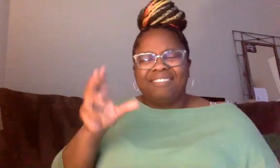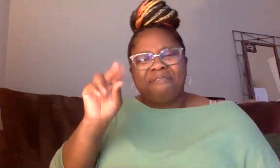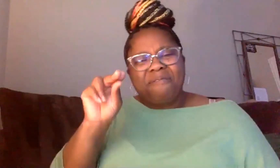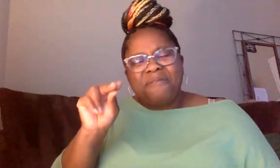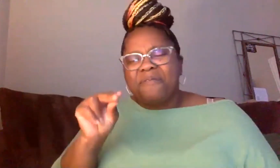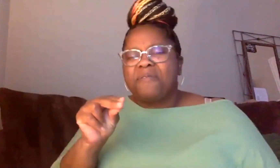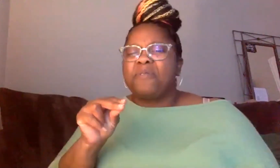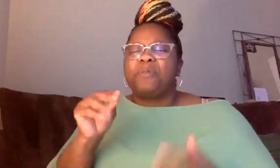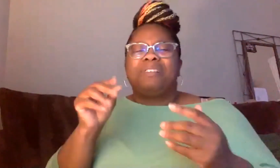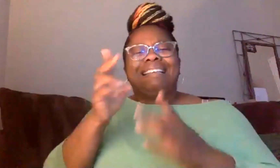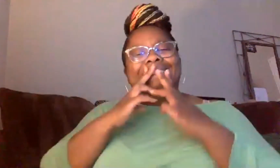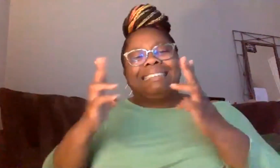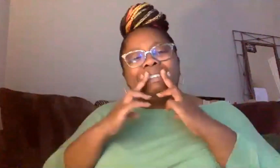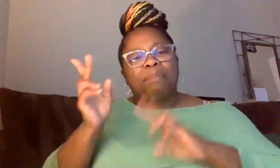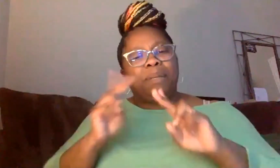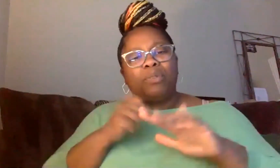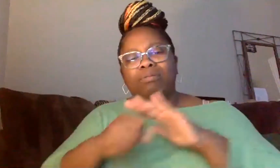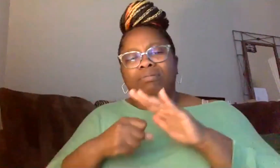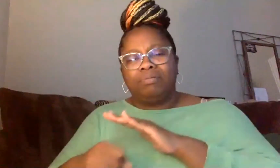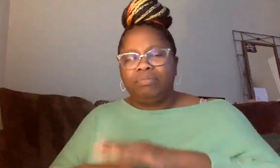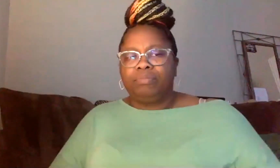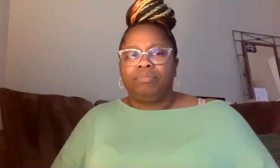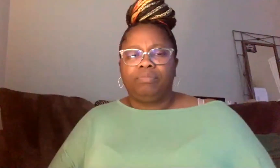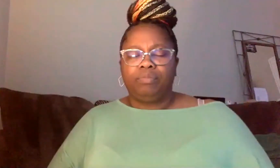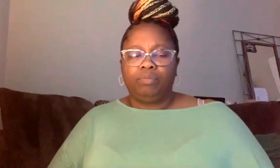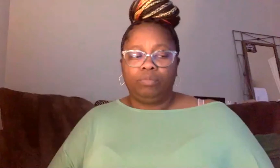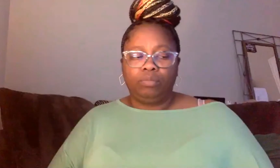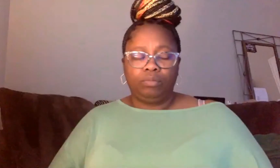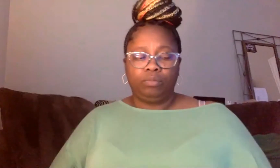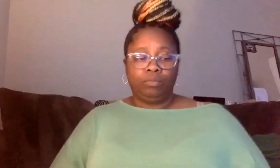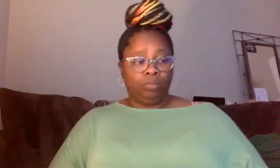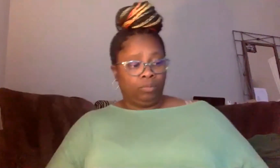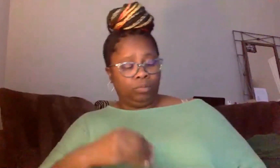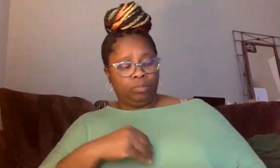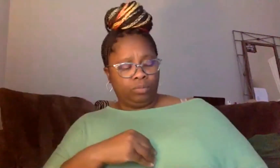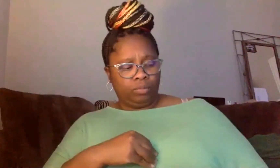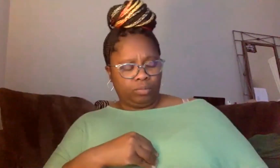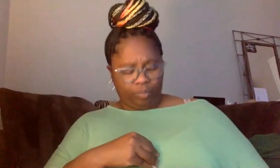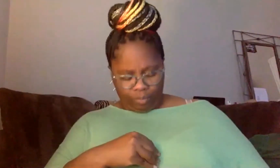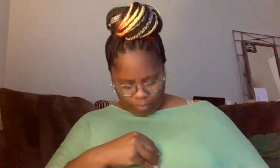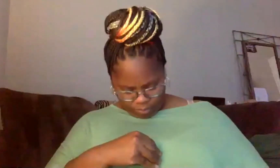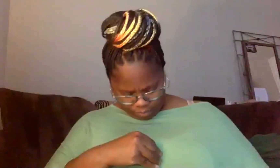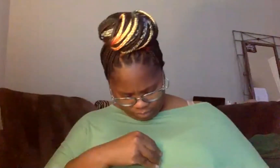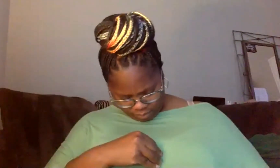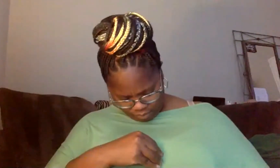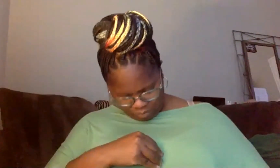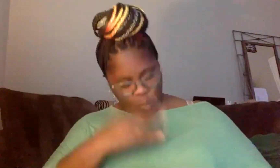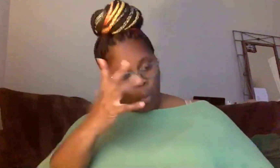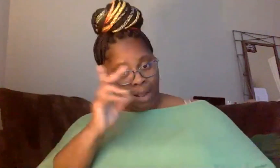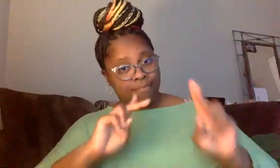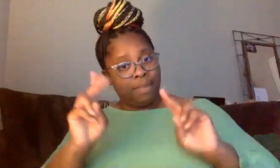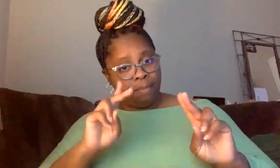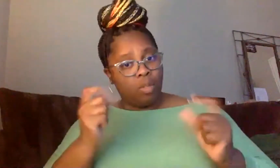killed and not innocent people. And do you think that whites know that when they, when they call on